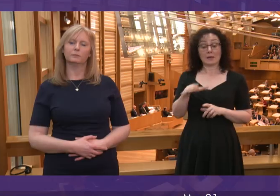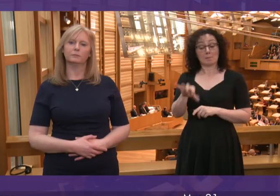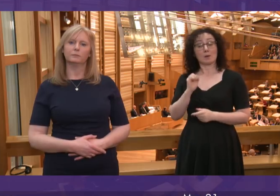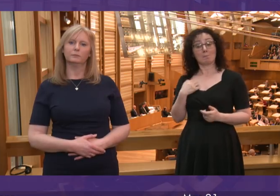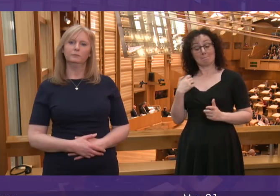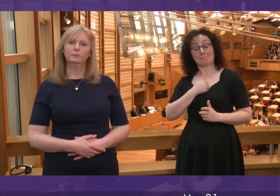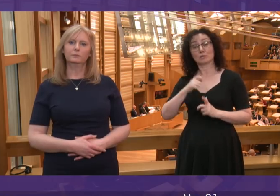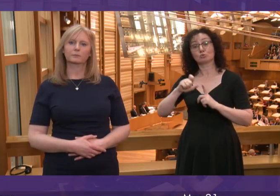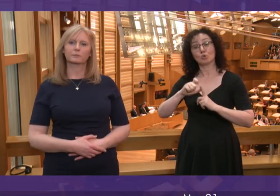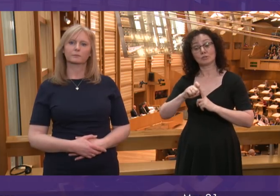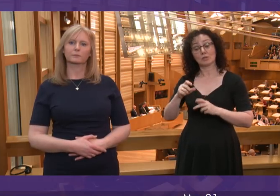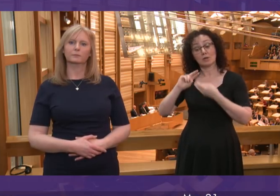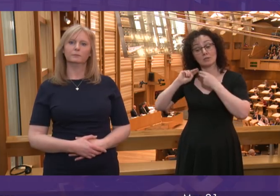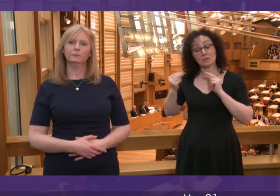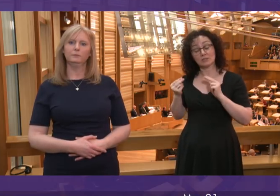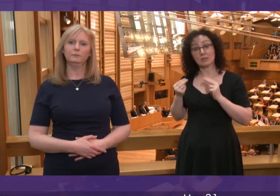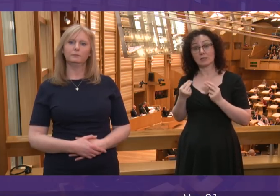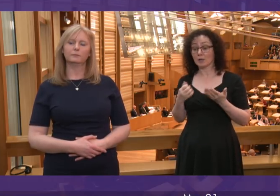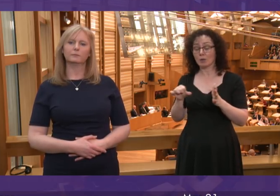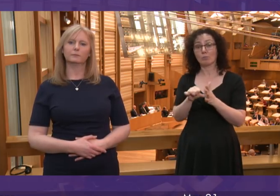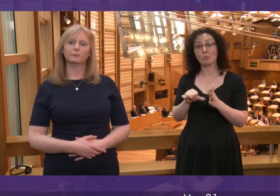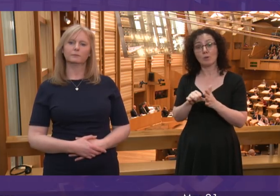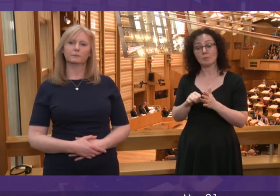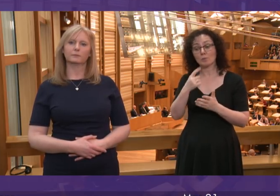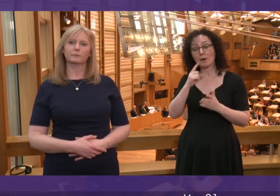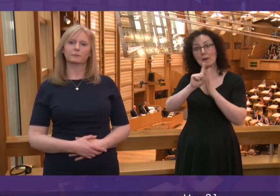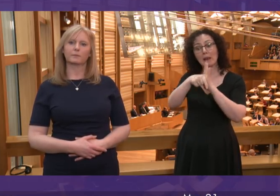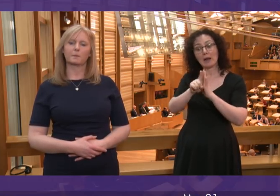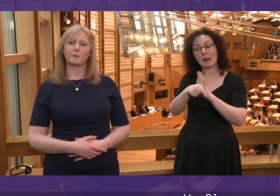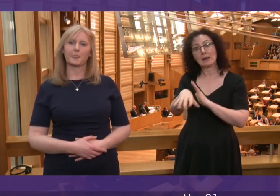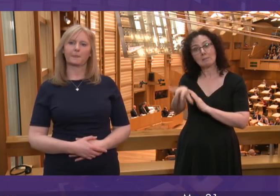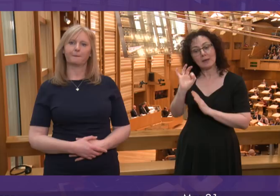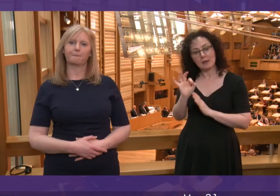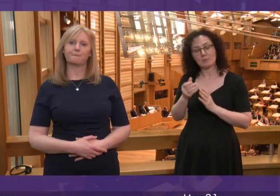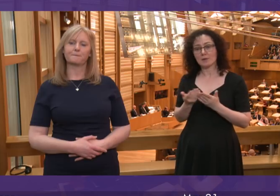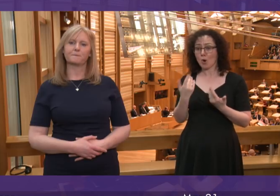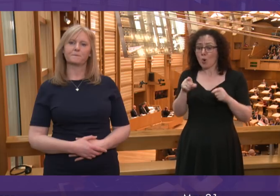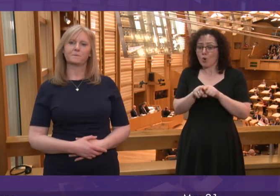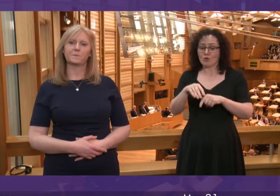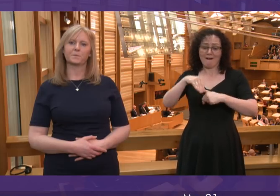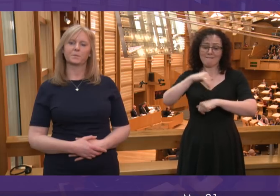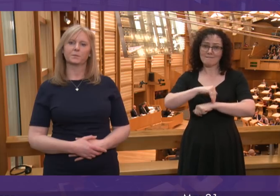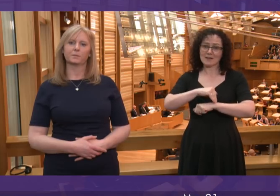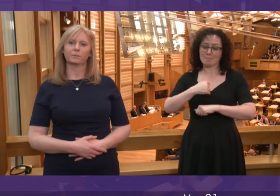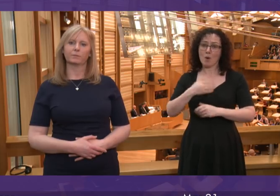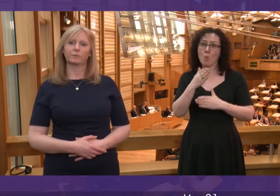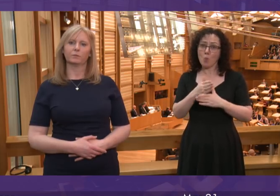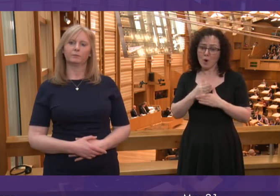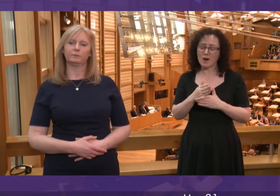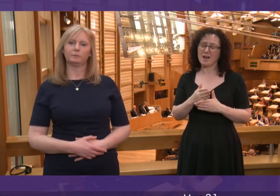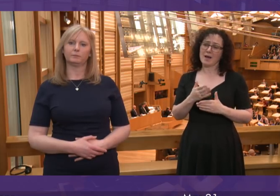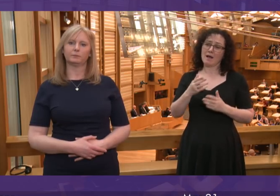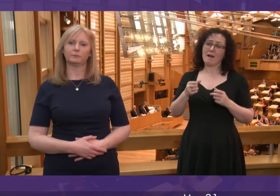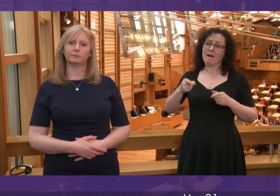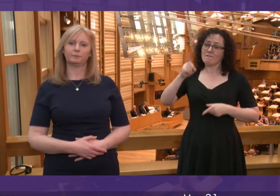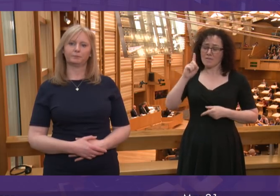There is also significant stress and anxiety because of the lateness to my work. Will the First Minister apologise on behalf of her Transport